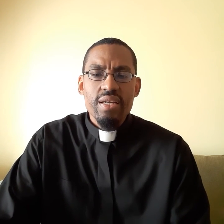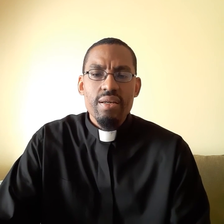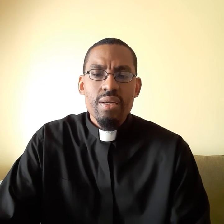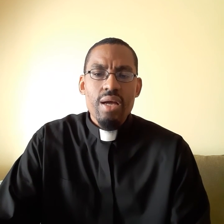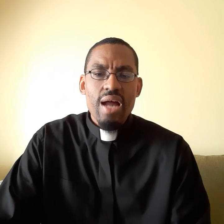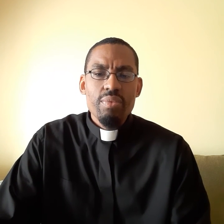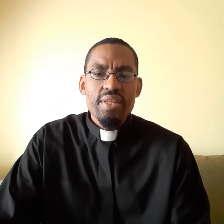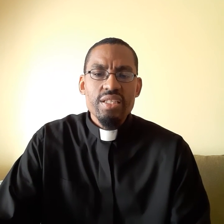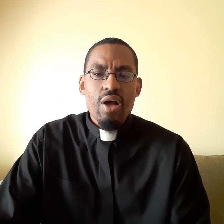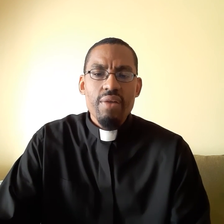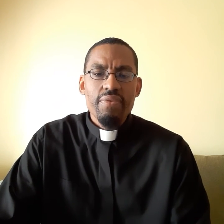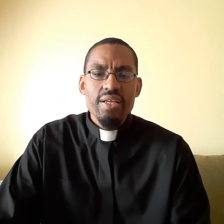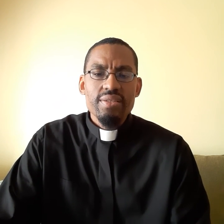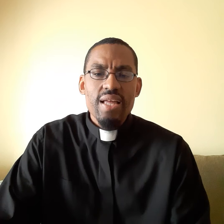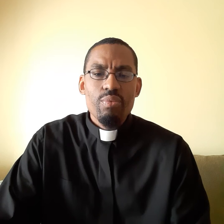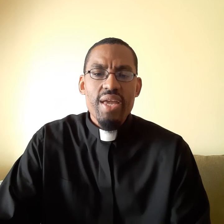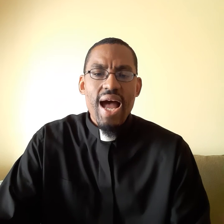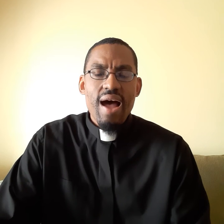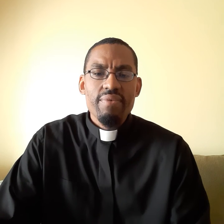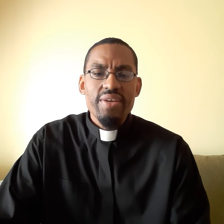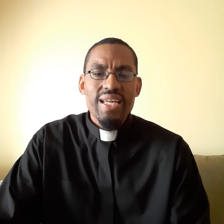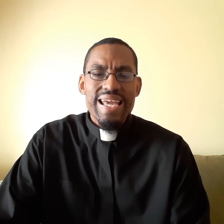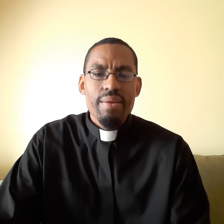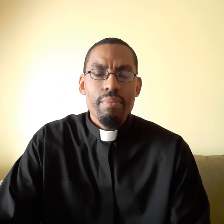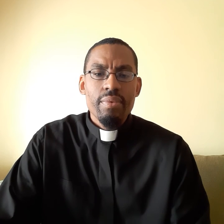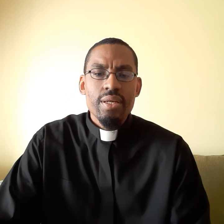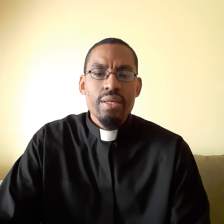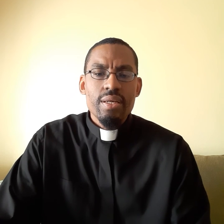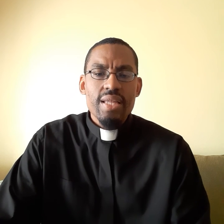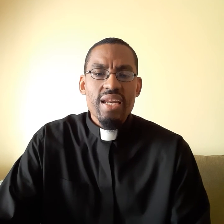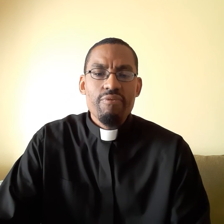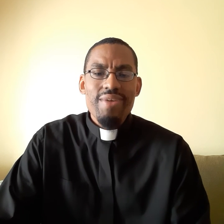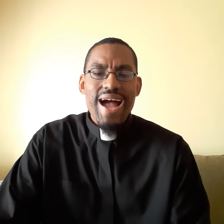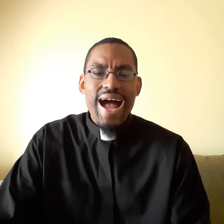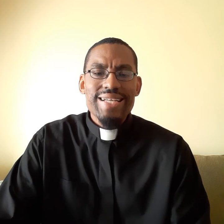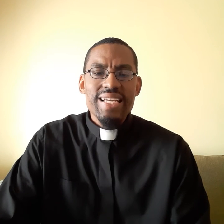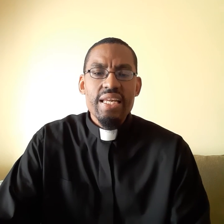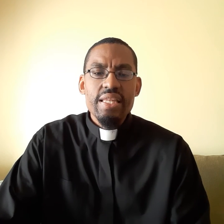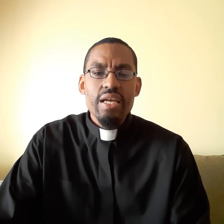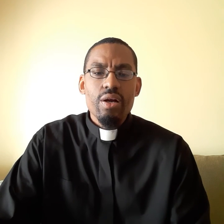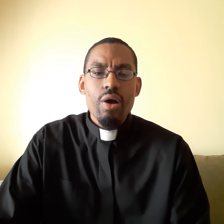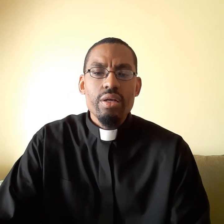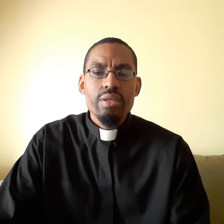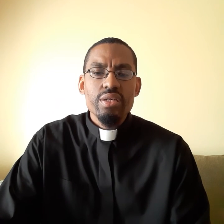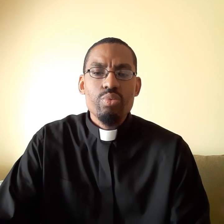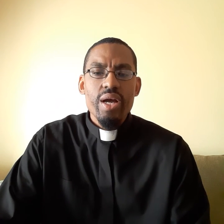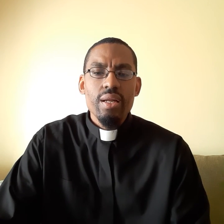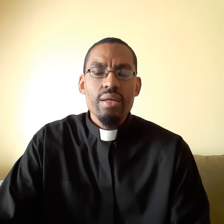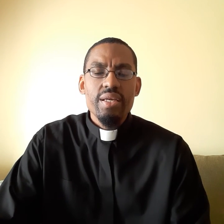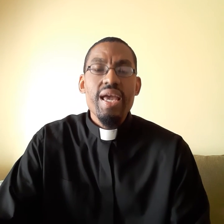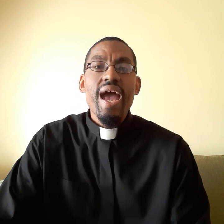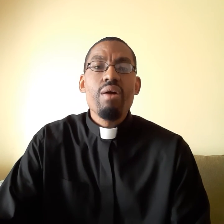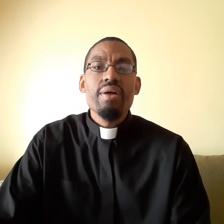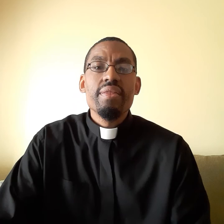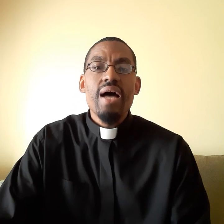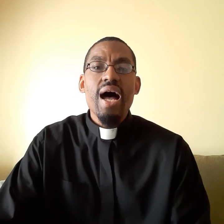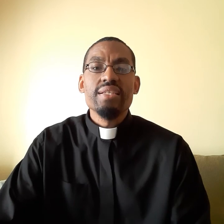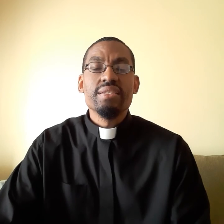and with this confidence that we have in him that if we ask anything according to his will he heareth us